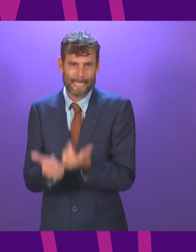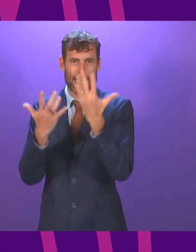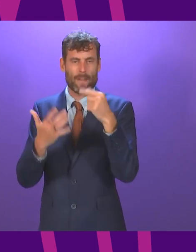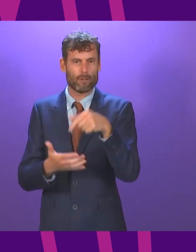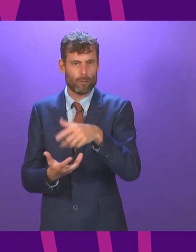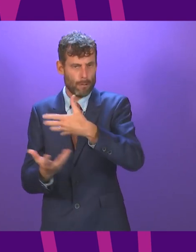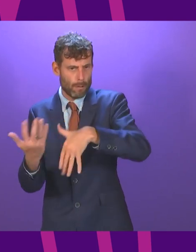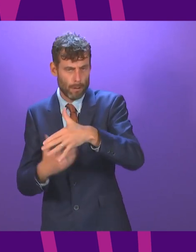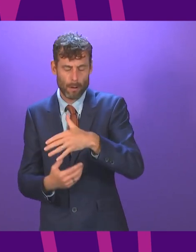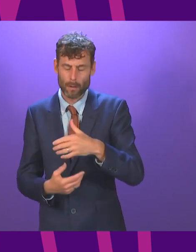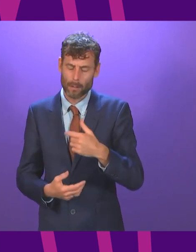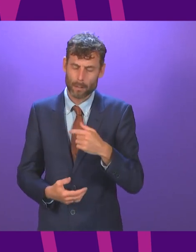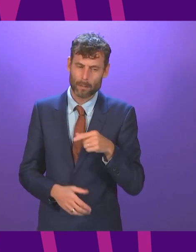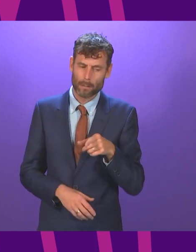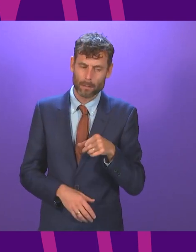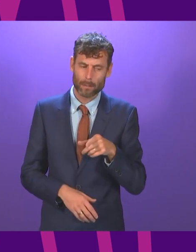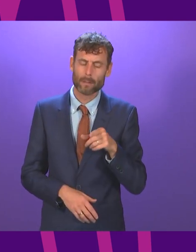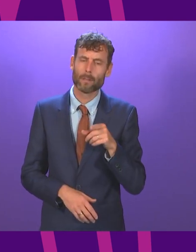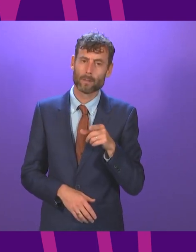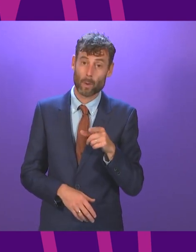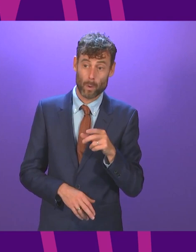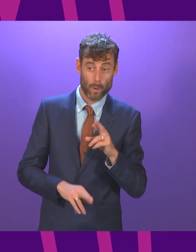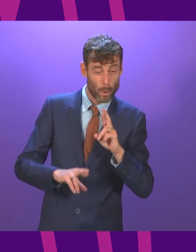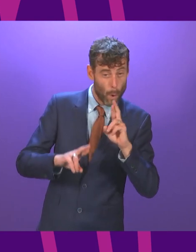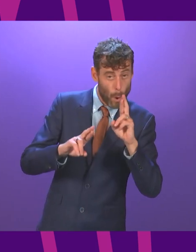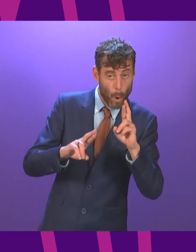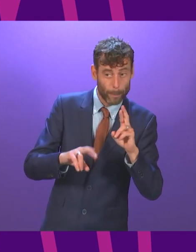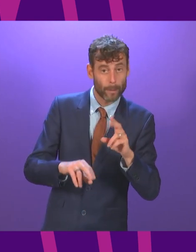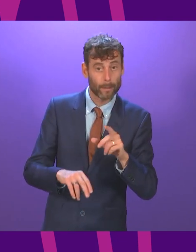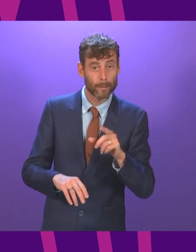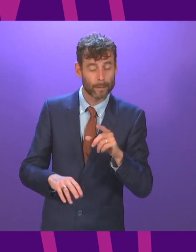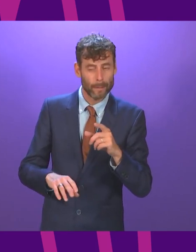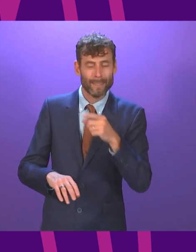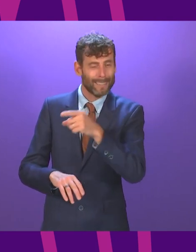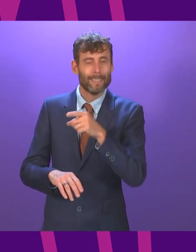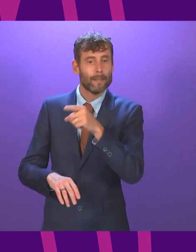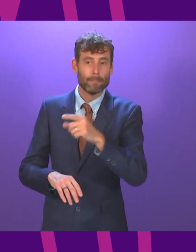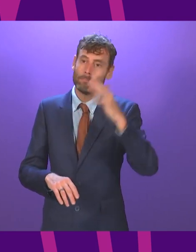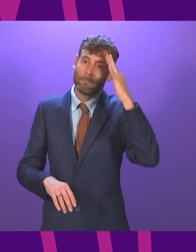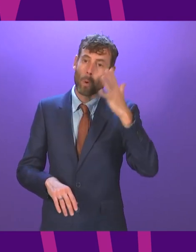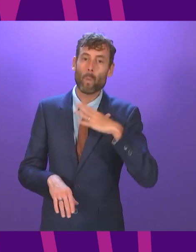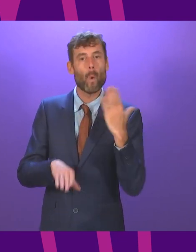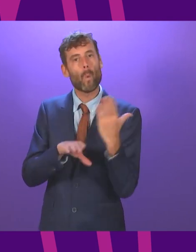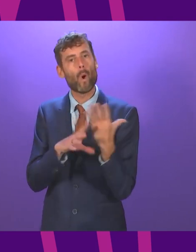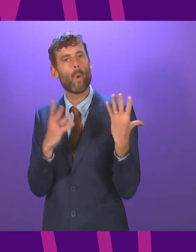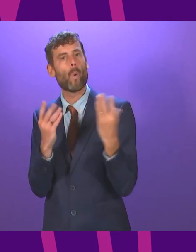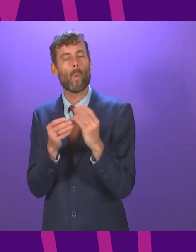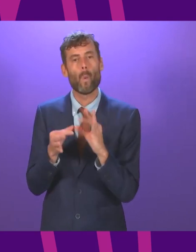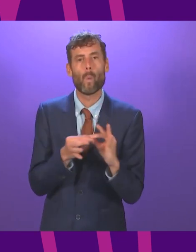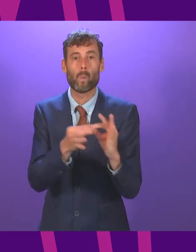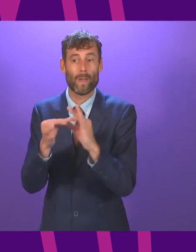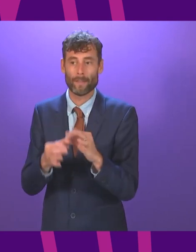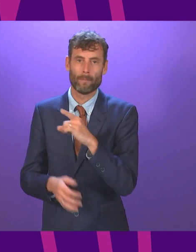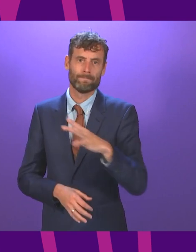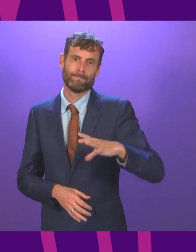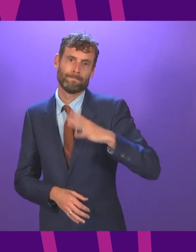sincerely hope it didn't harm his ministerial chances in the spirit of working collaboratively with all parties and listening